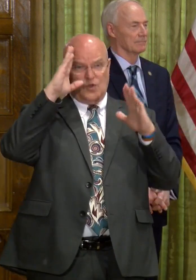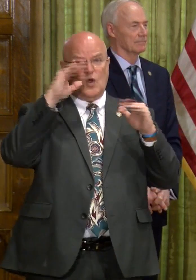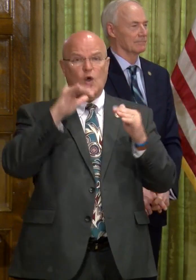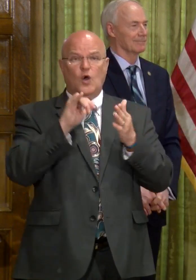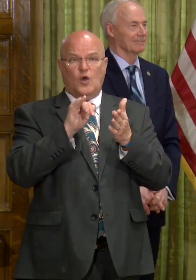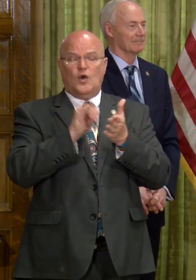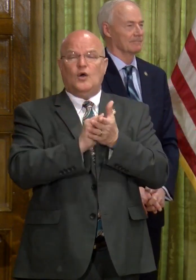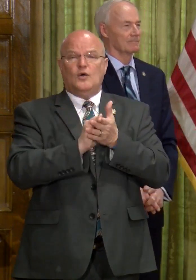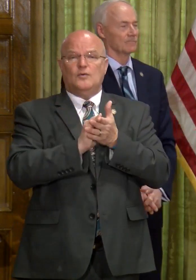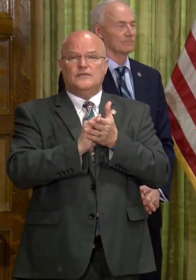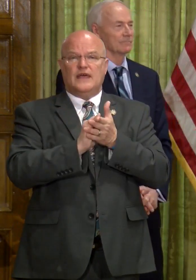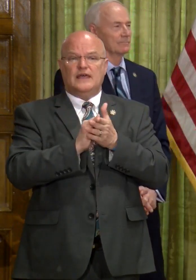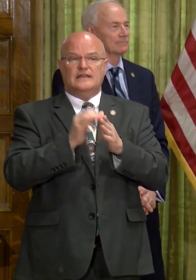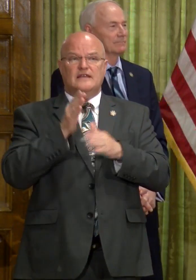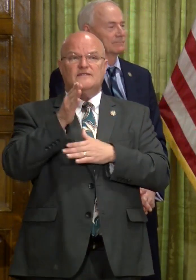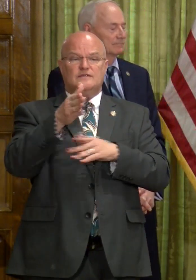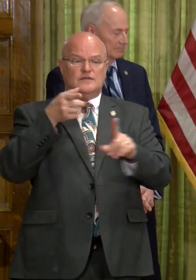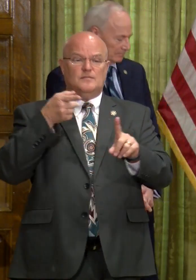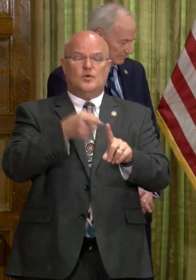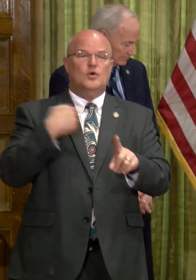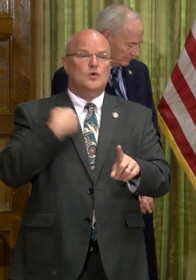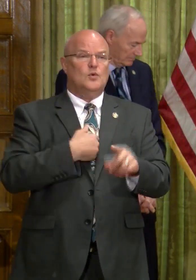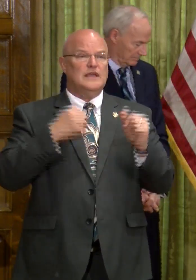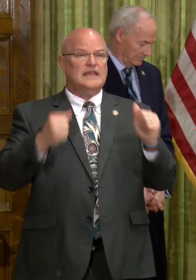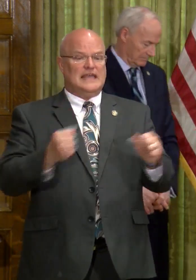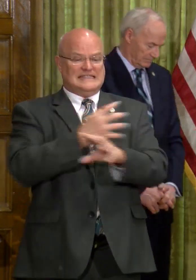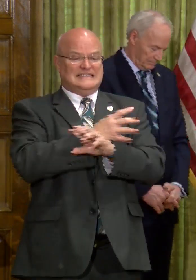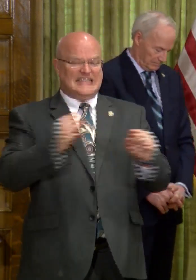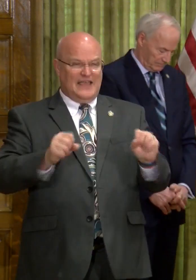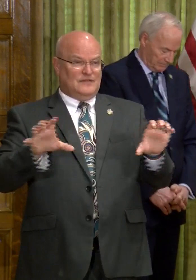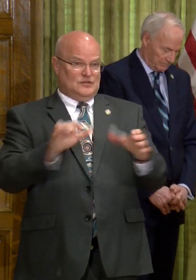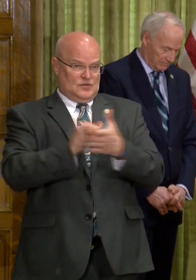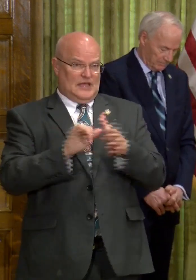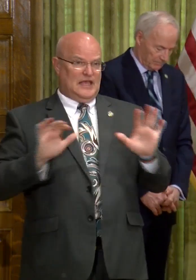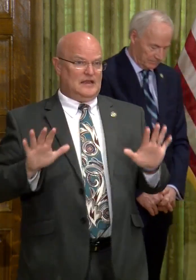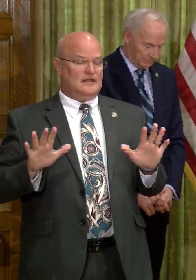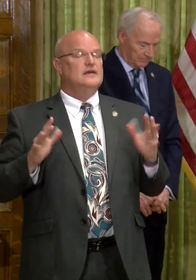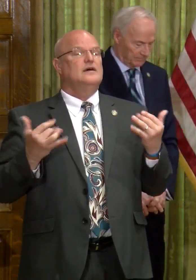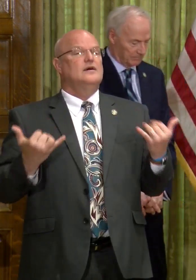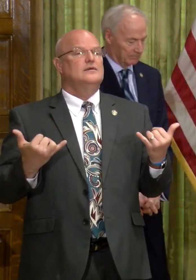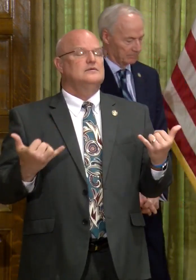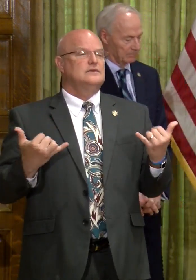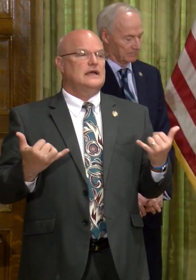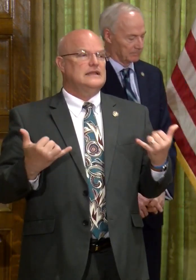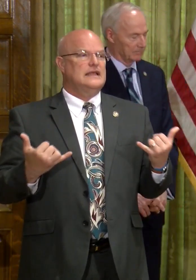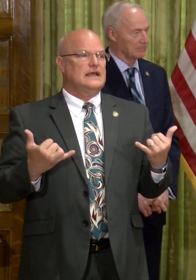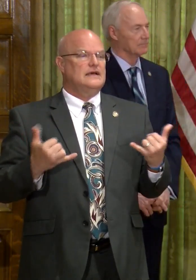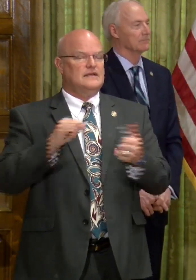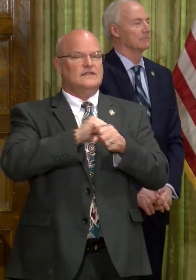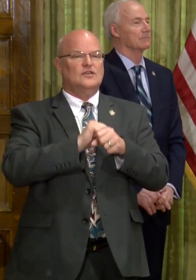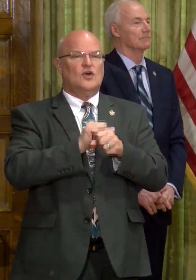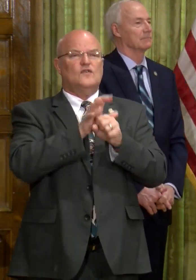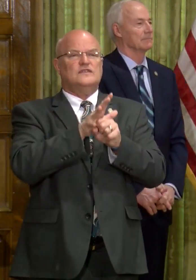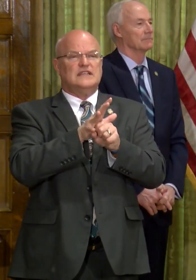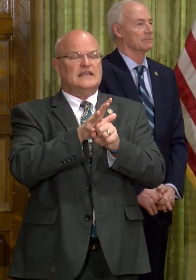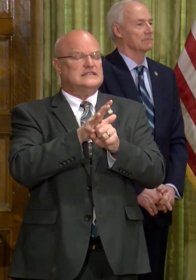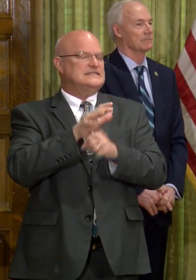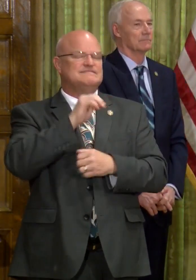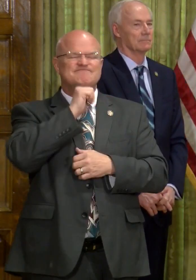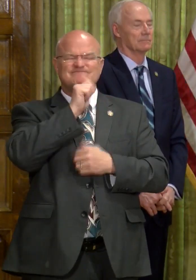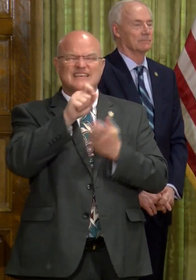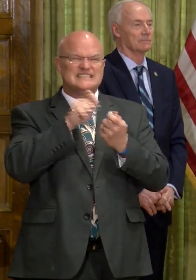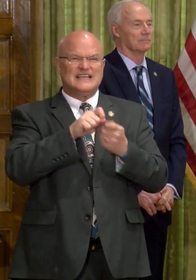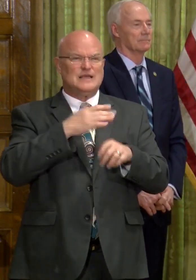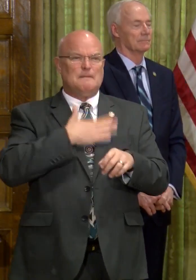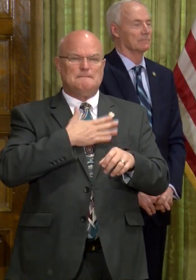that, that we'll eventually be the point where we can safely do that. But, um, the COVID-19 virus is not